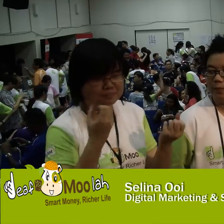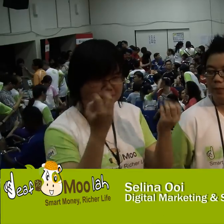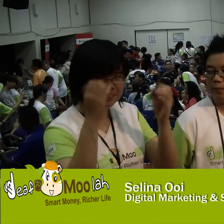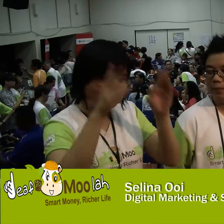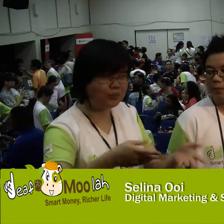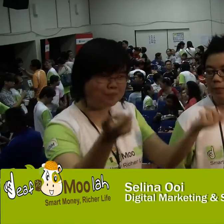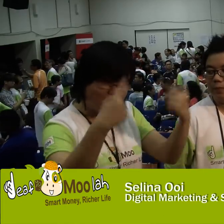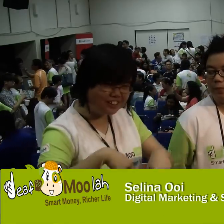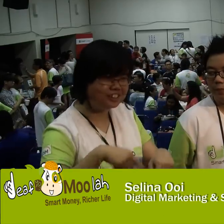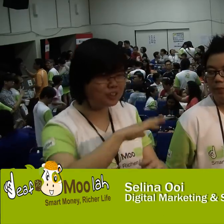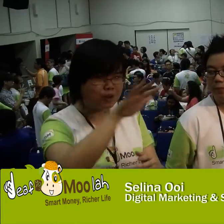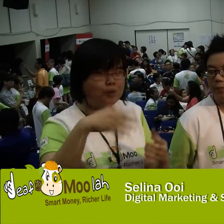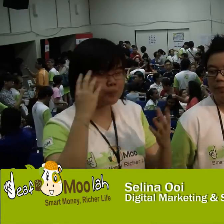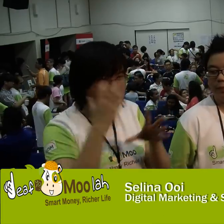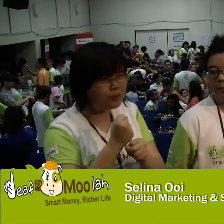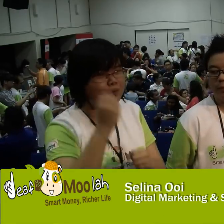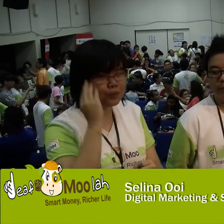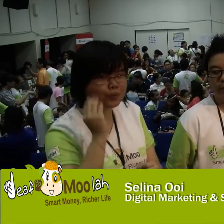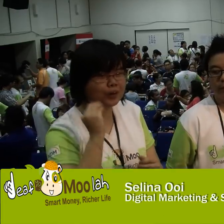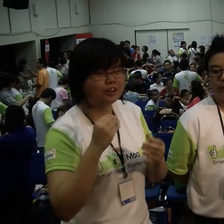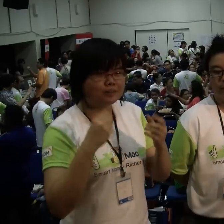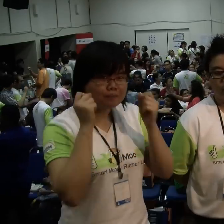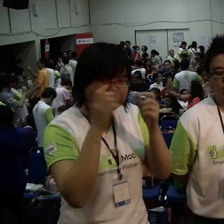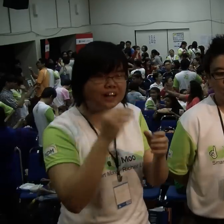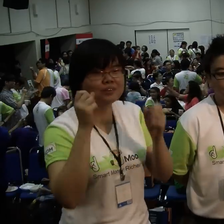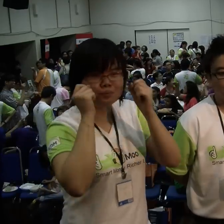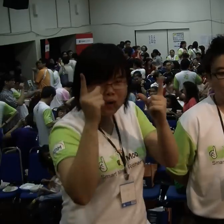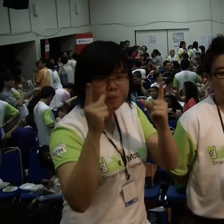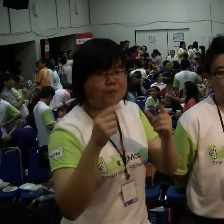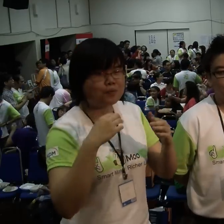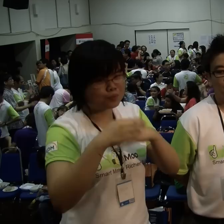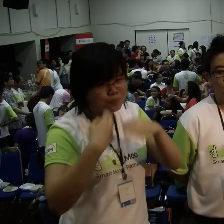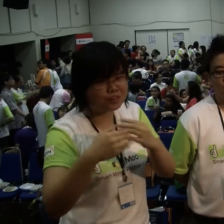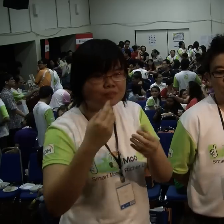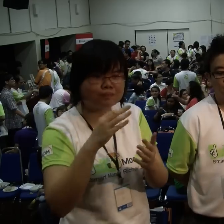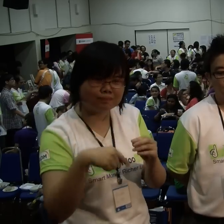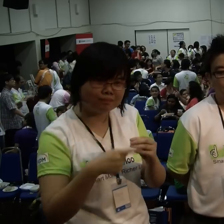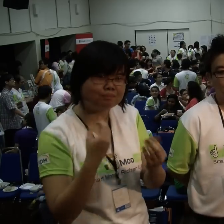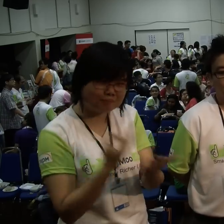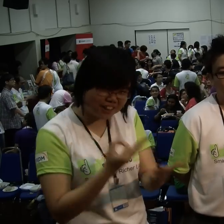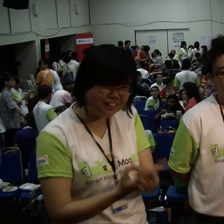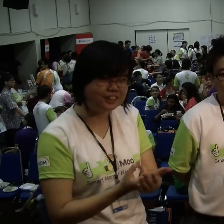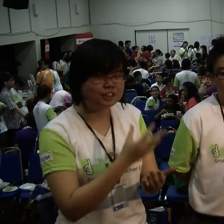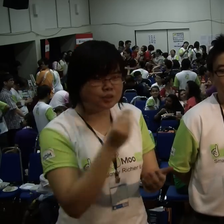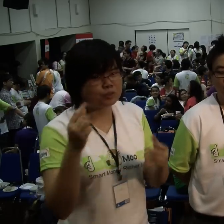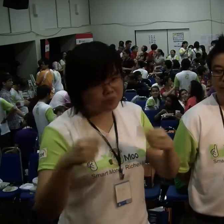I hope to see a lot of happy deaf people coming here today. To gain experience, to be aware of financial processes,